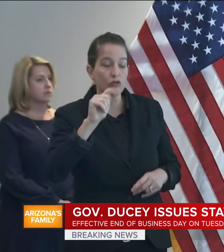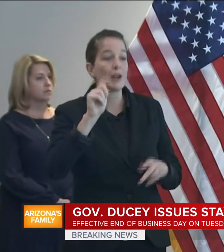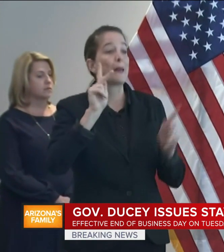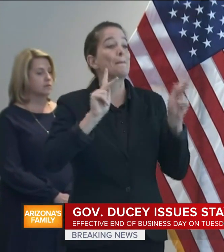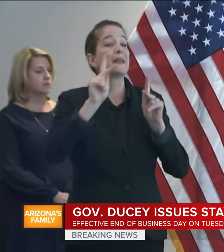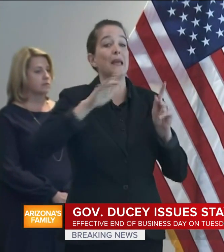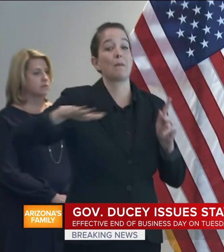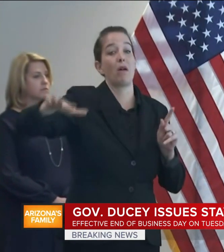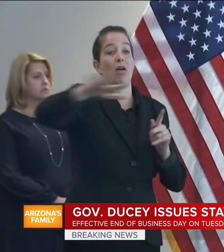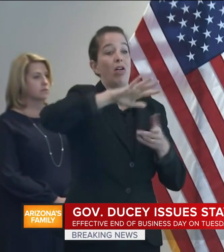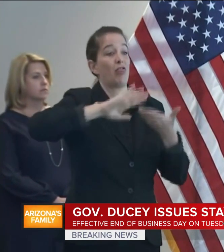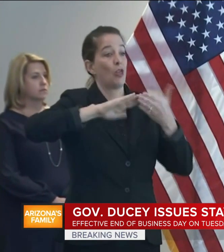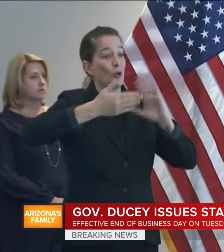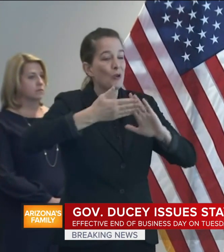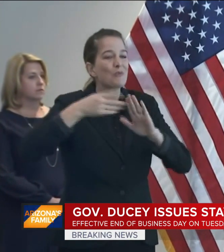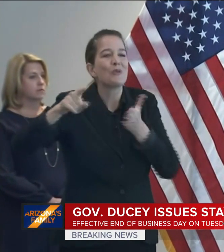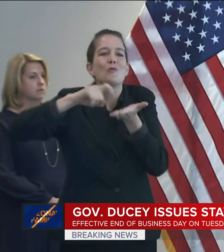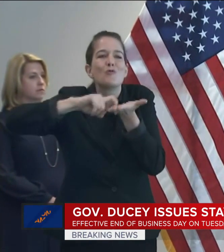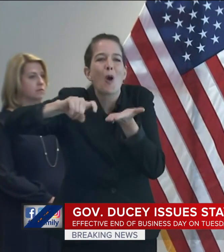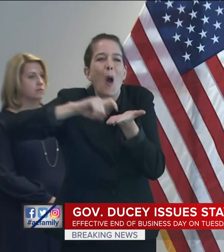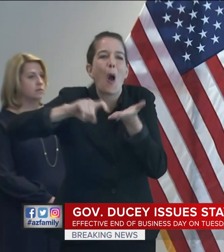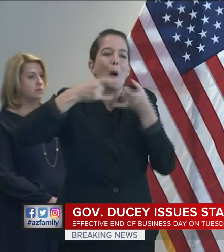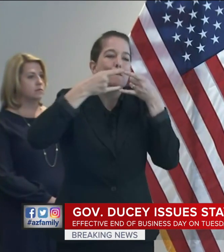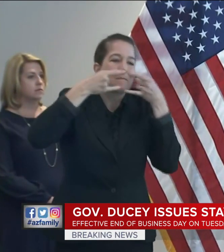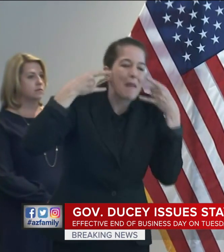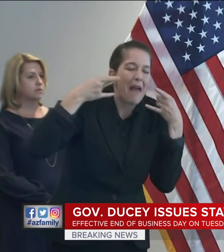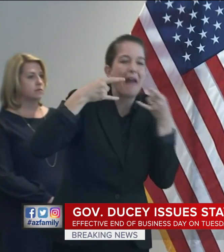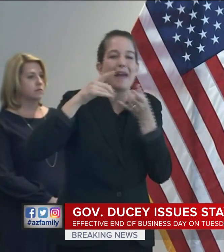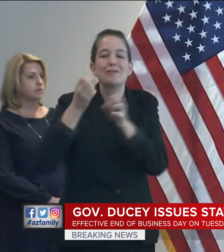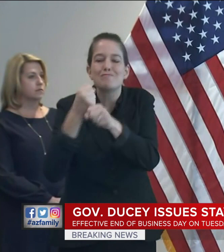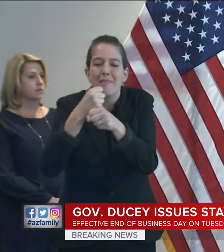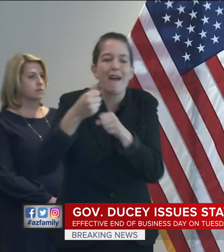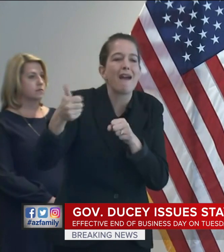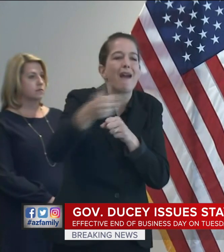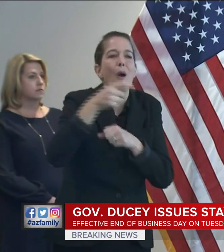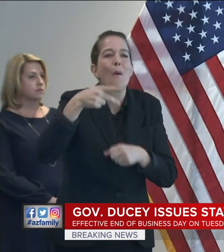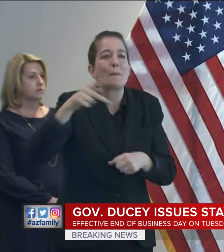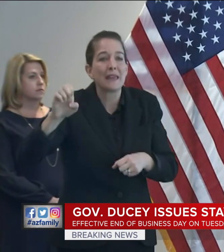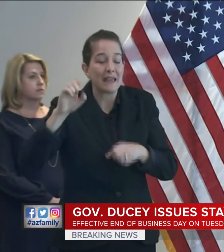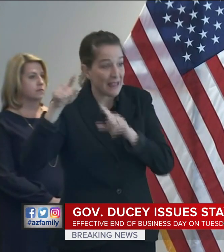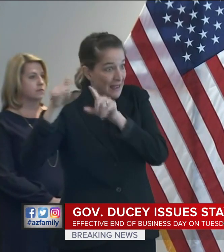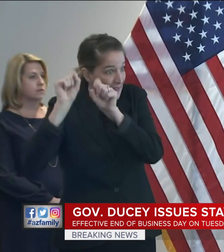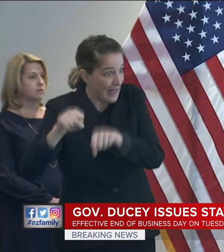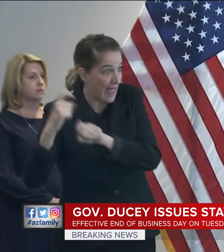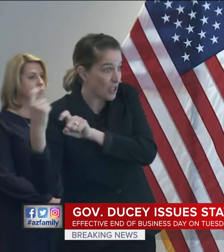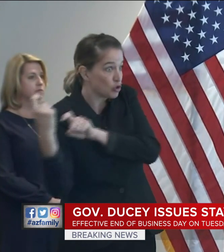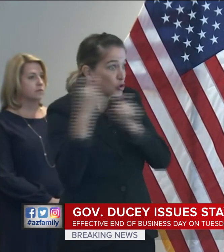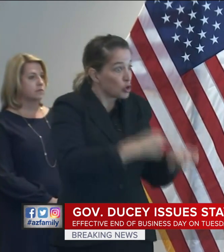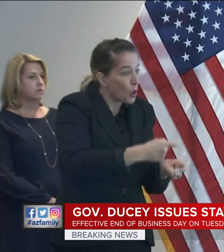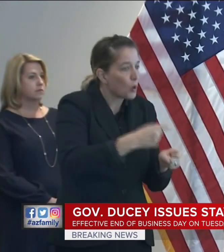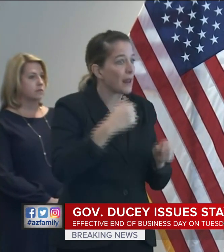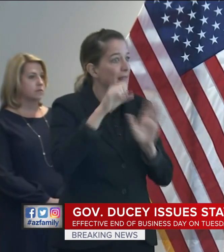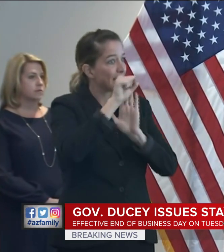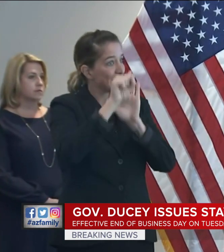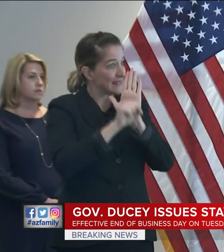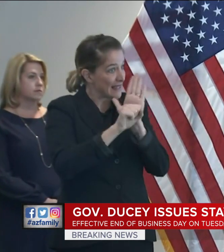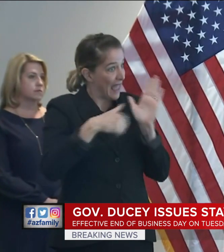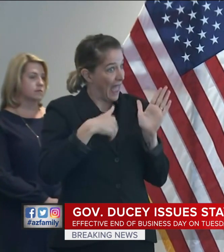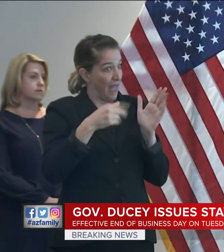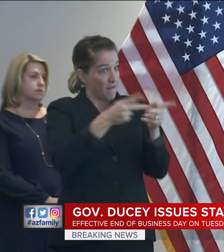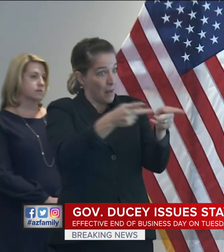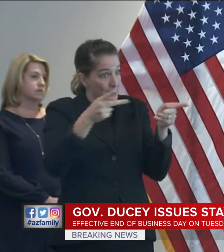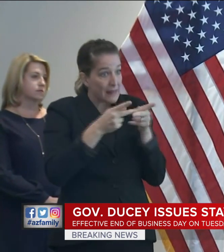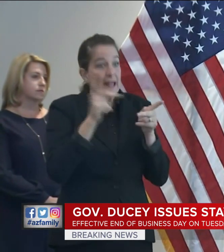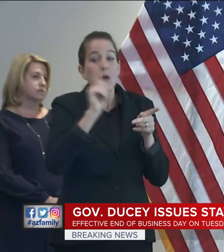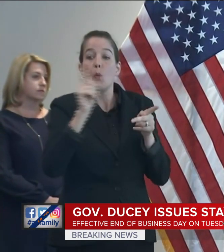PPE. Is the state going to have a centralized way of donating, or is it still going through individual